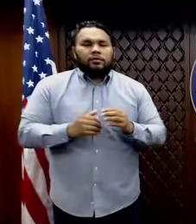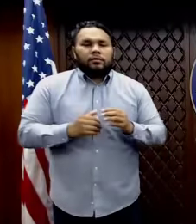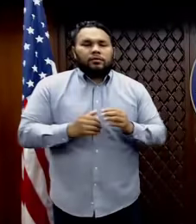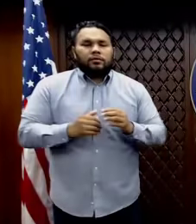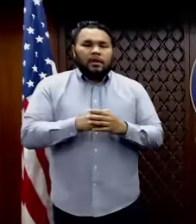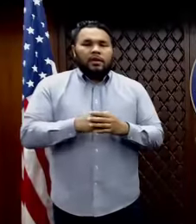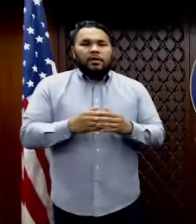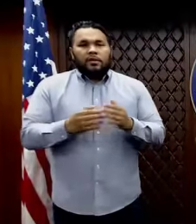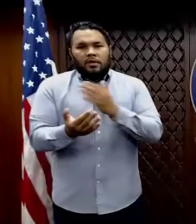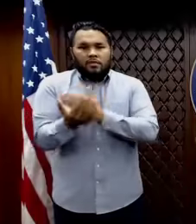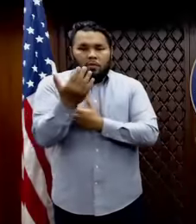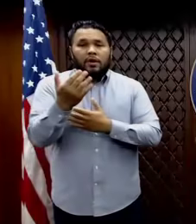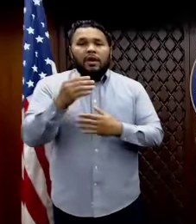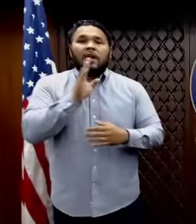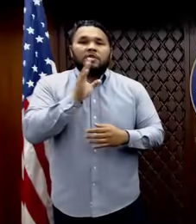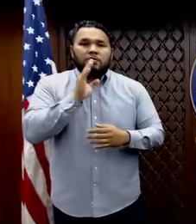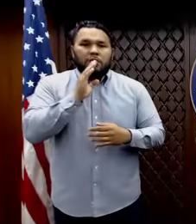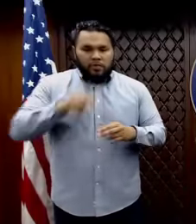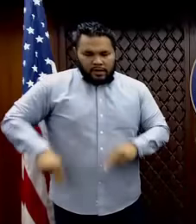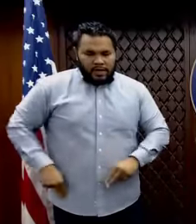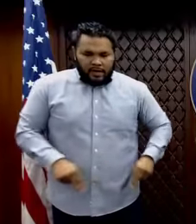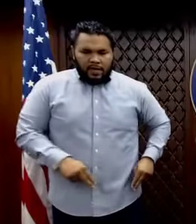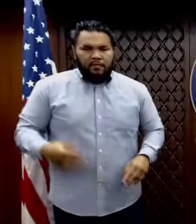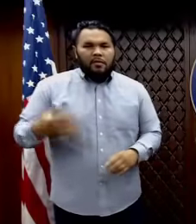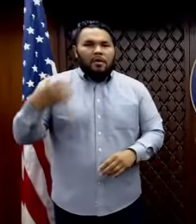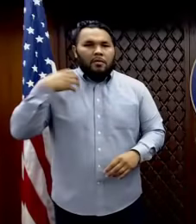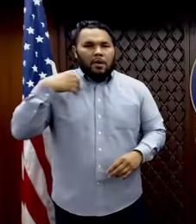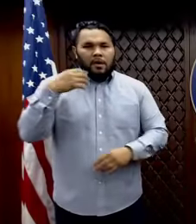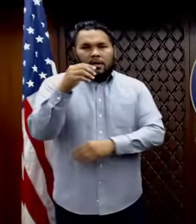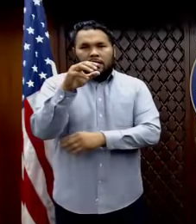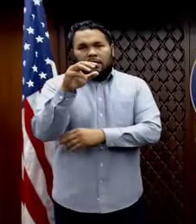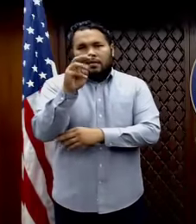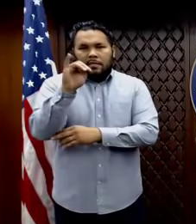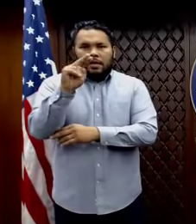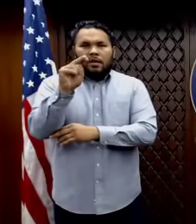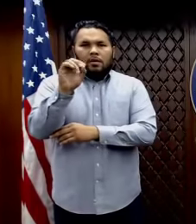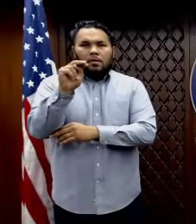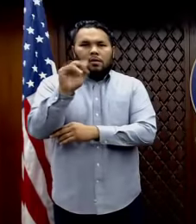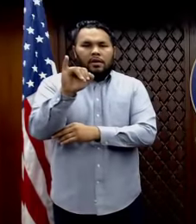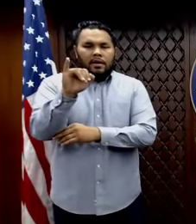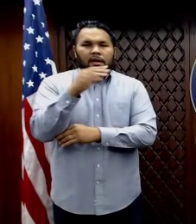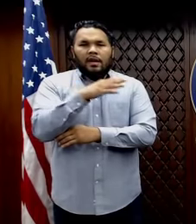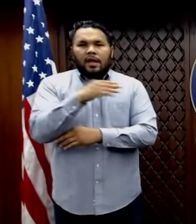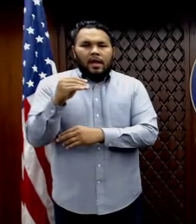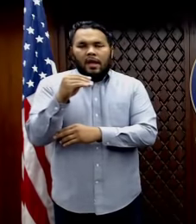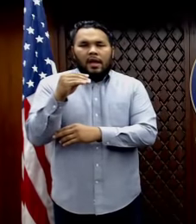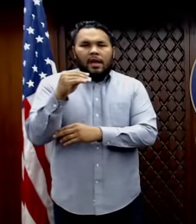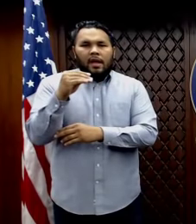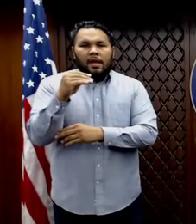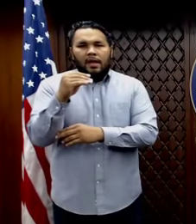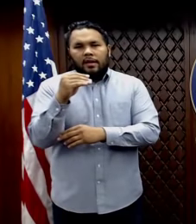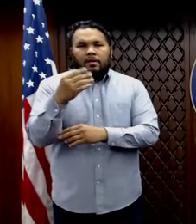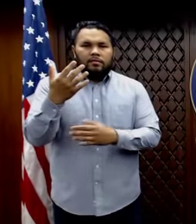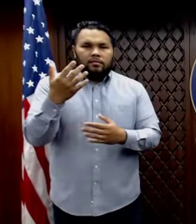to Admiral Menoni and Admiral Aquilino regarding the letter from Navy Captain Brett